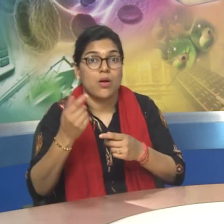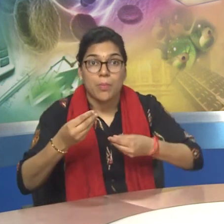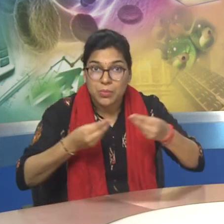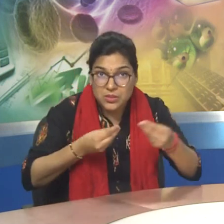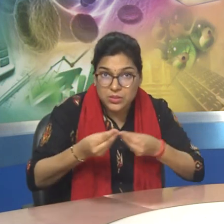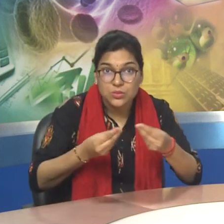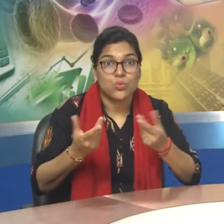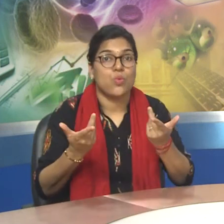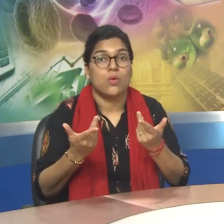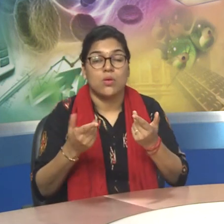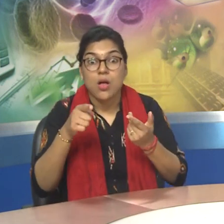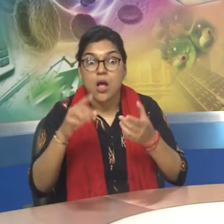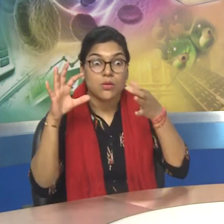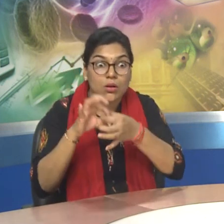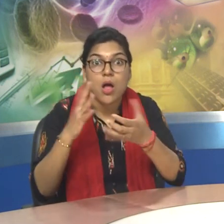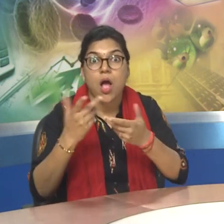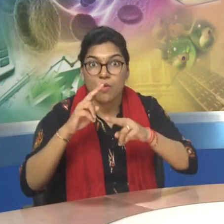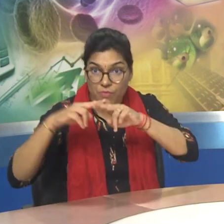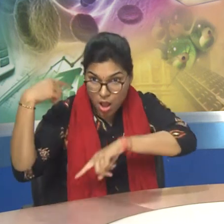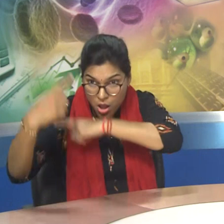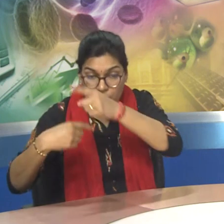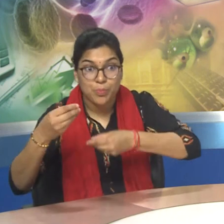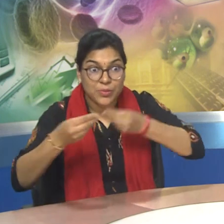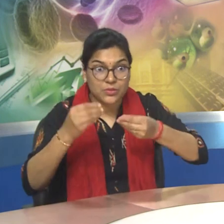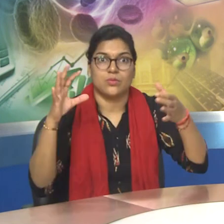for specific business and industry.